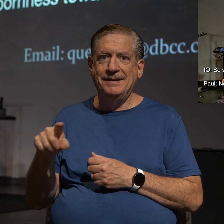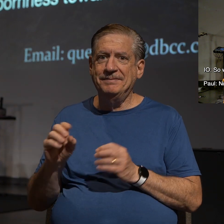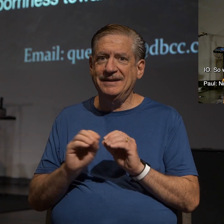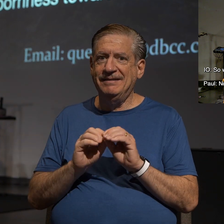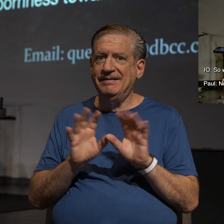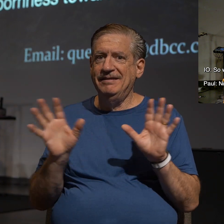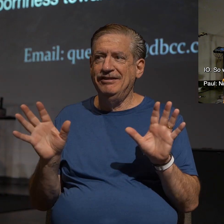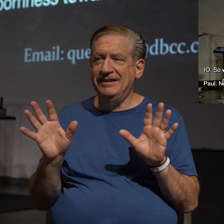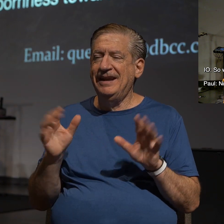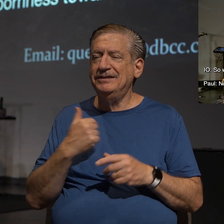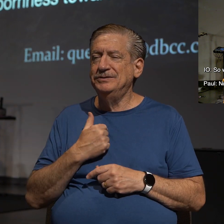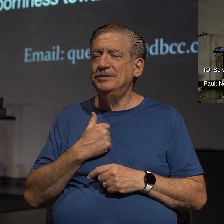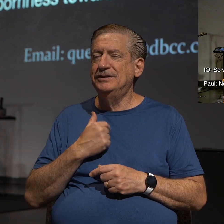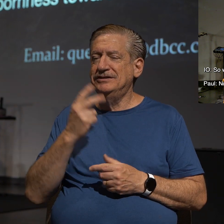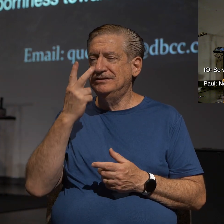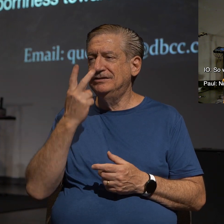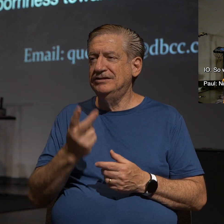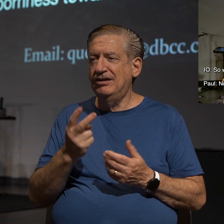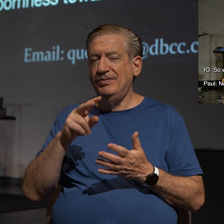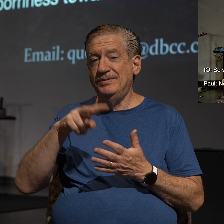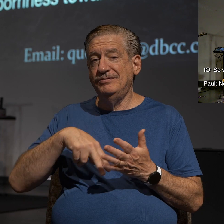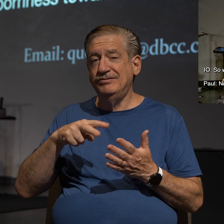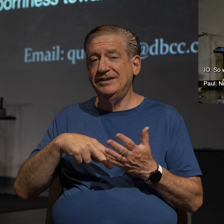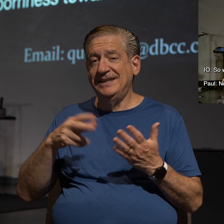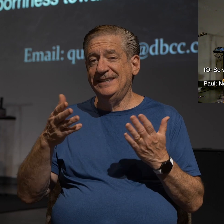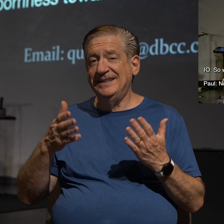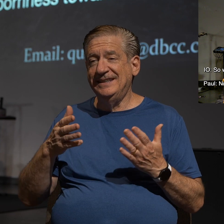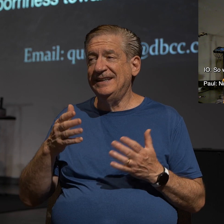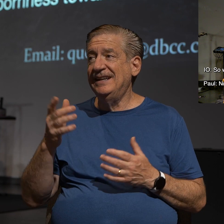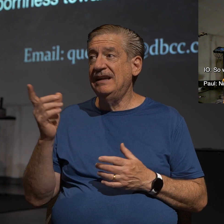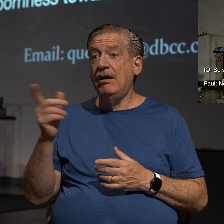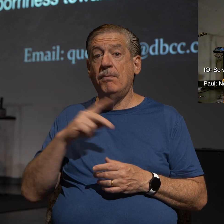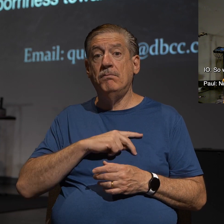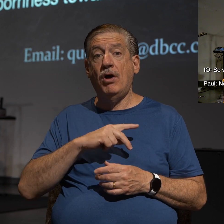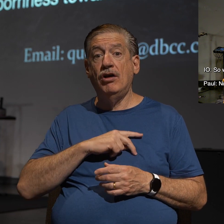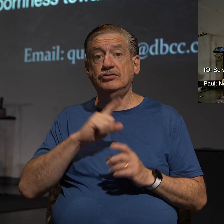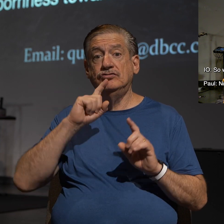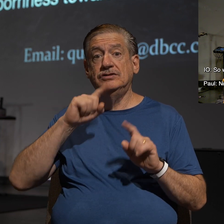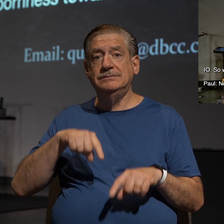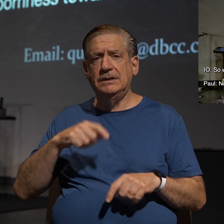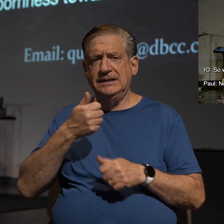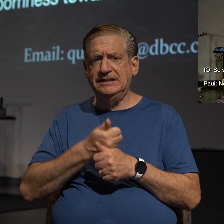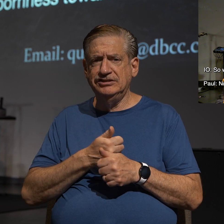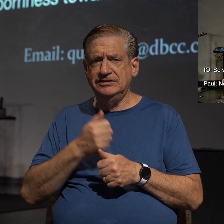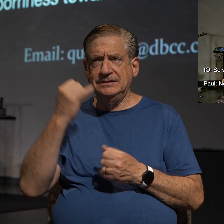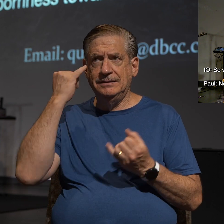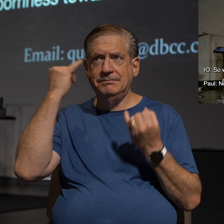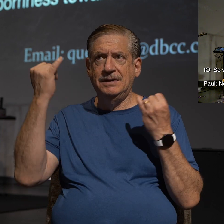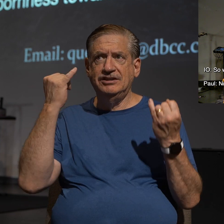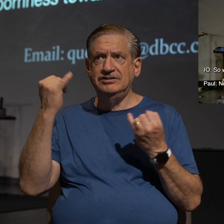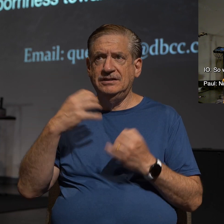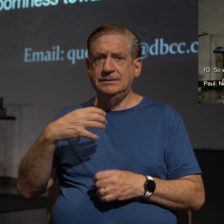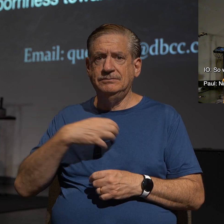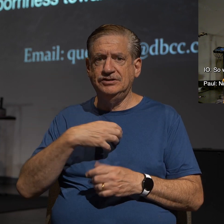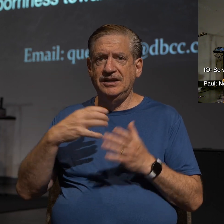And as we saw through the reading, Paul's response to each of these imaginary objector questions